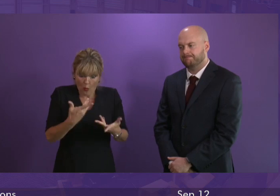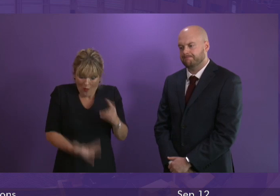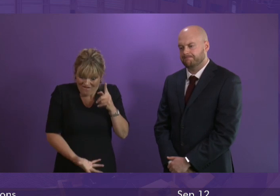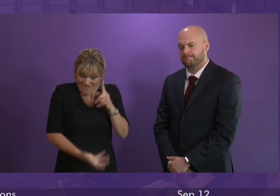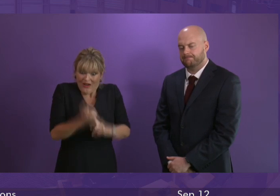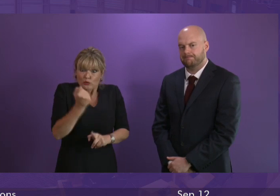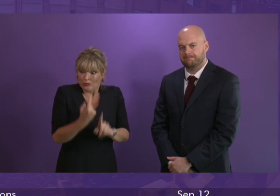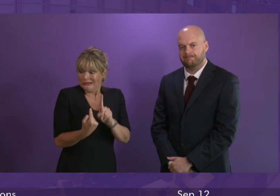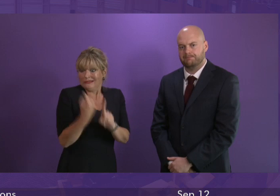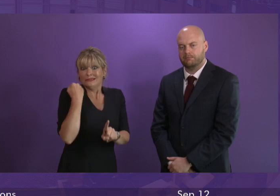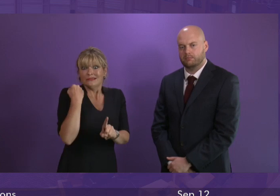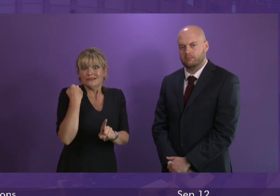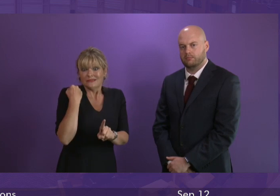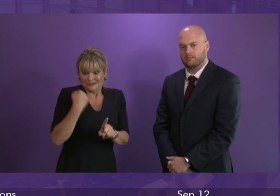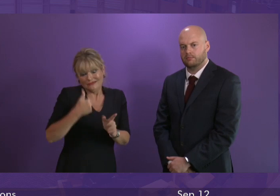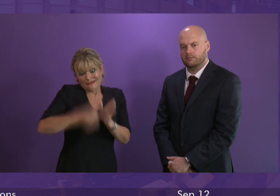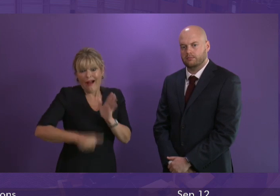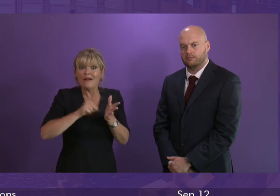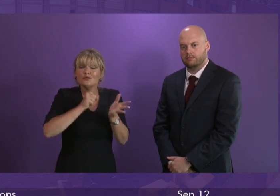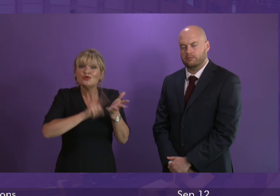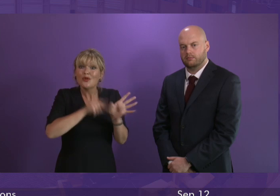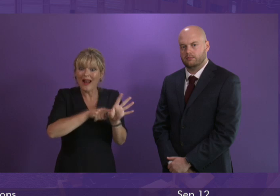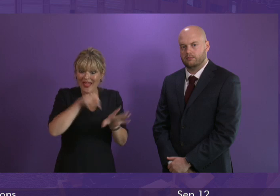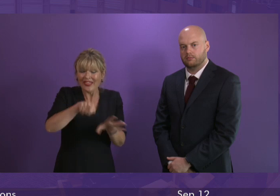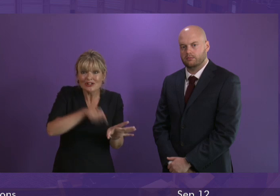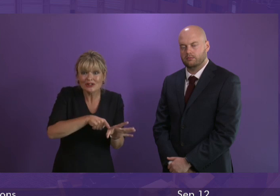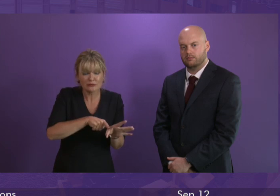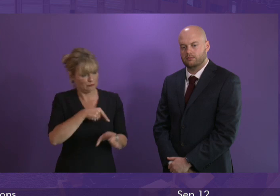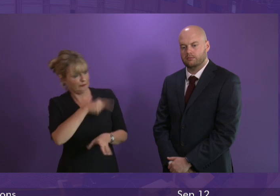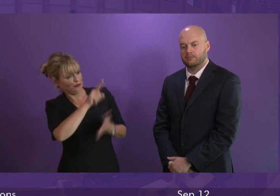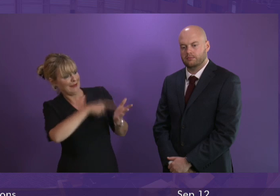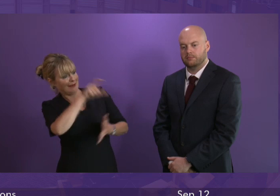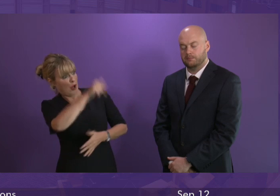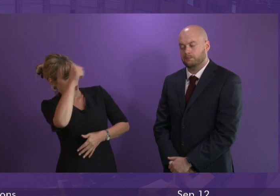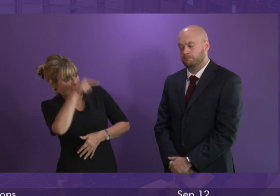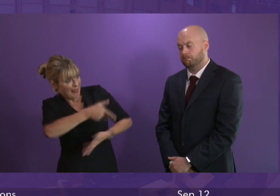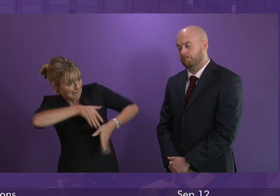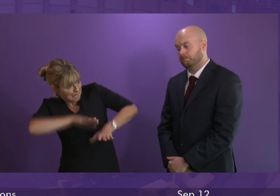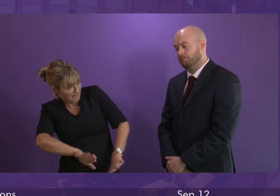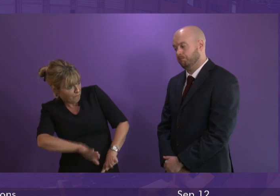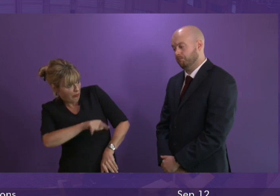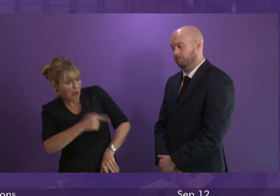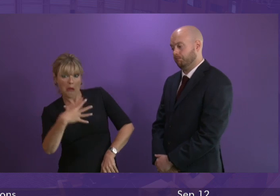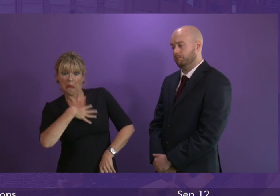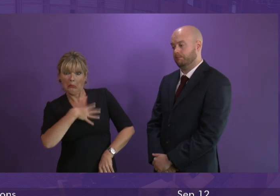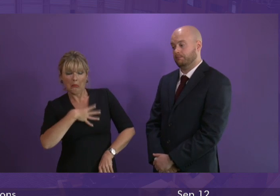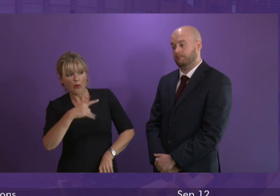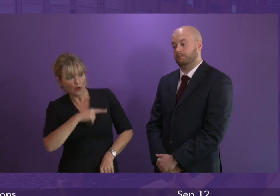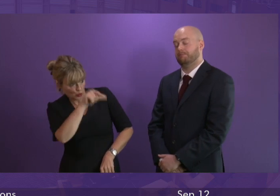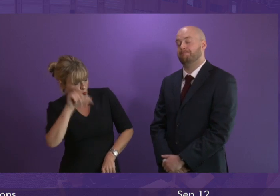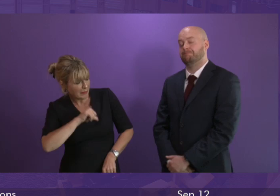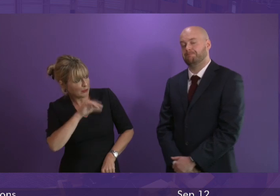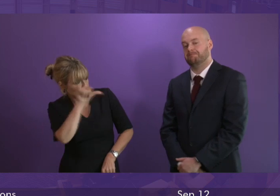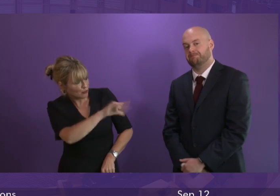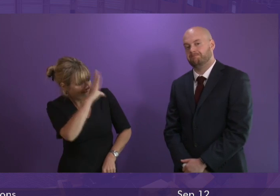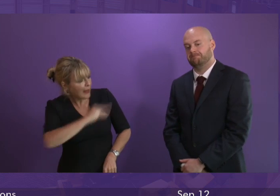light at the start of July this year. Now, if Jackson-Carlo is telling me he knew about that before then, then perhaps the question is why he didn't